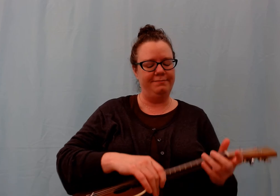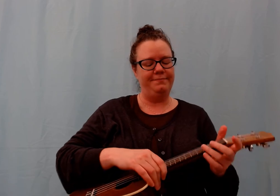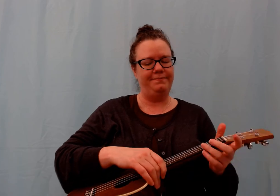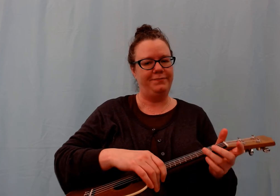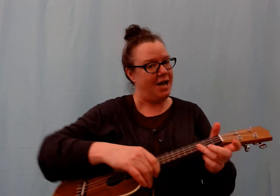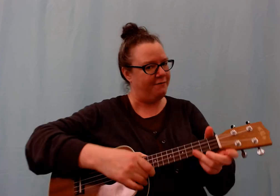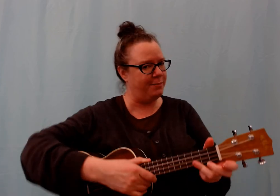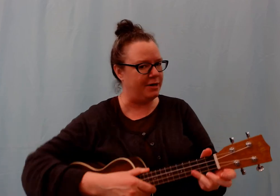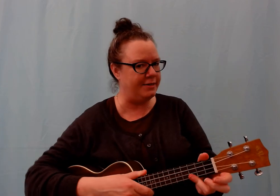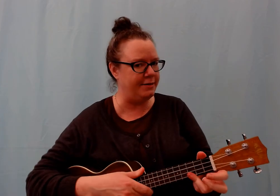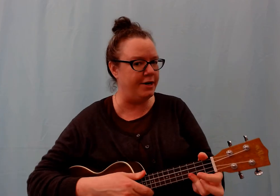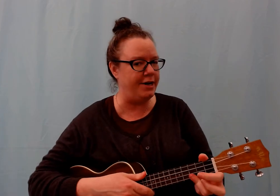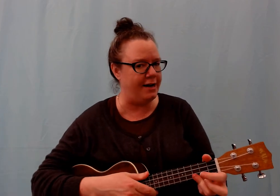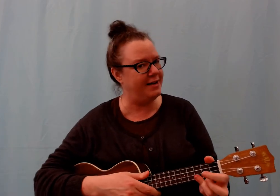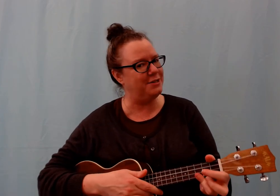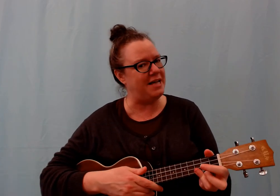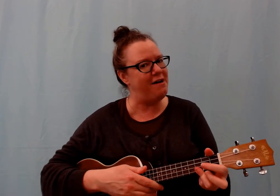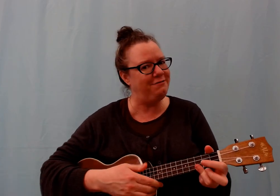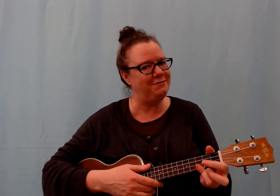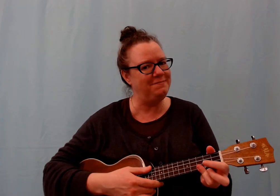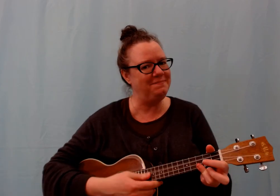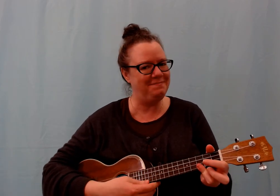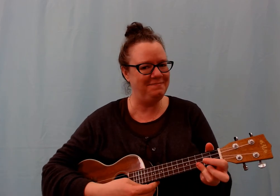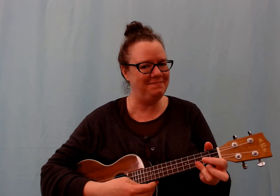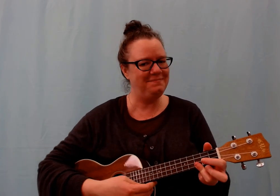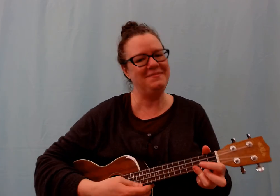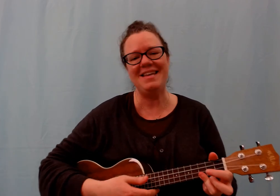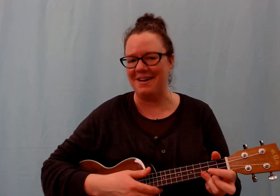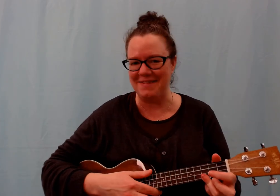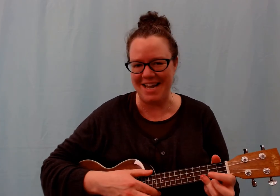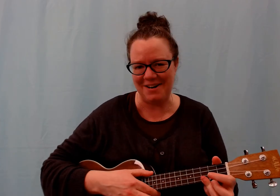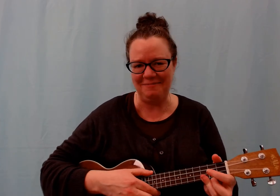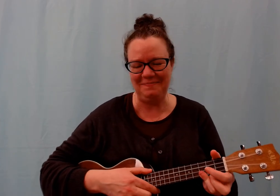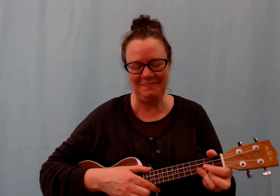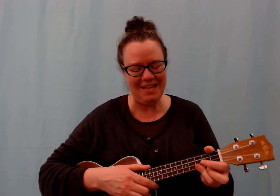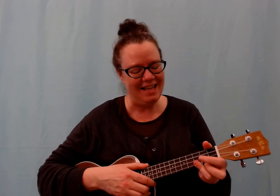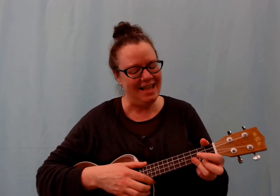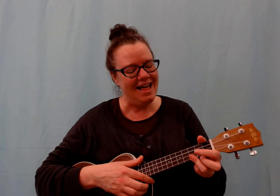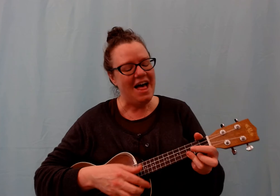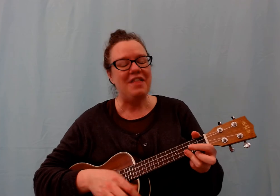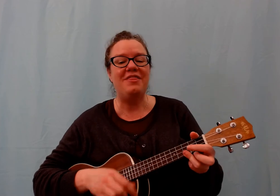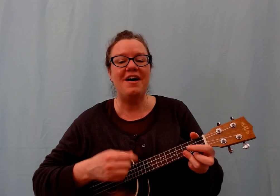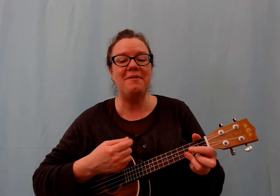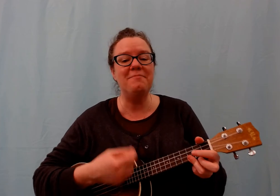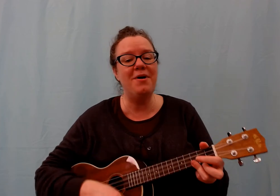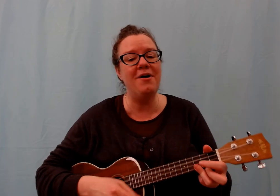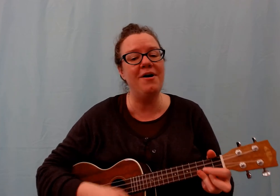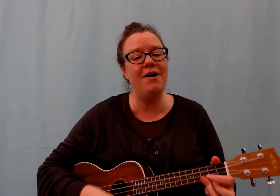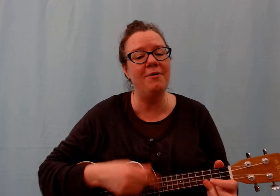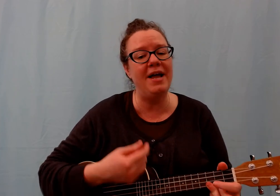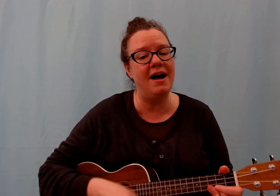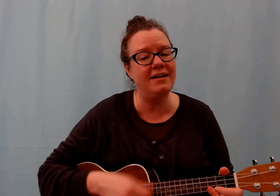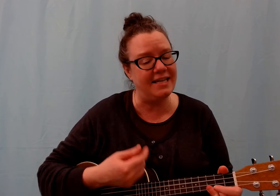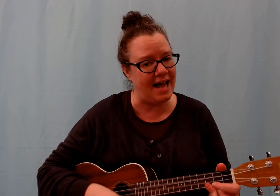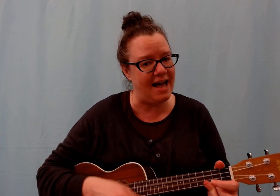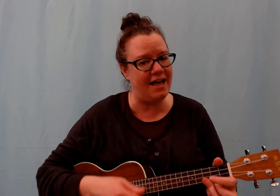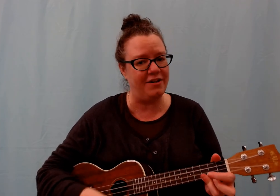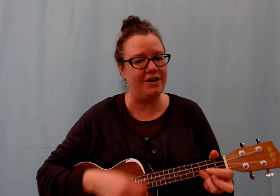do you have your person, or are you gonna hug yourself? Here we go. The more we hug together,